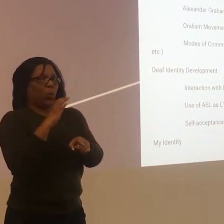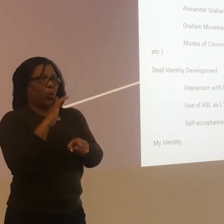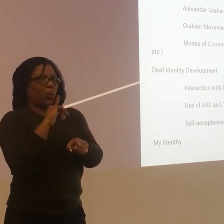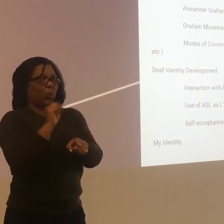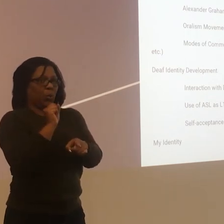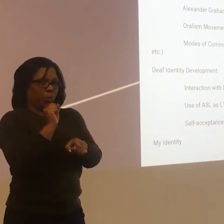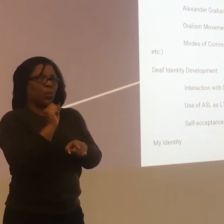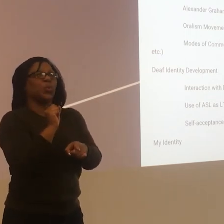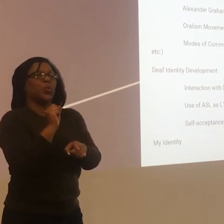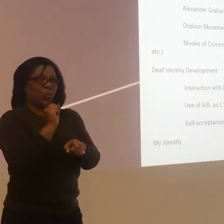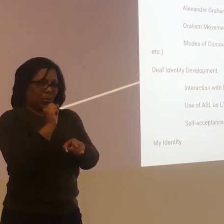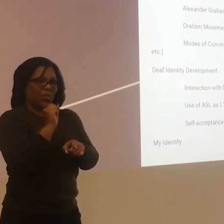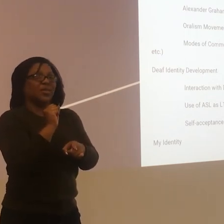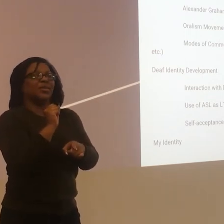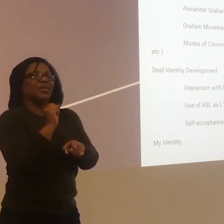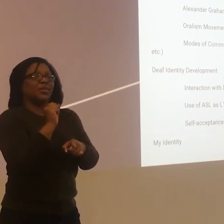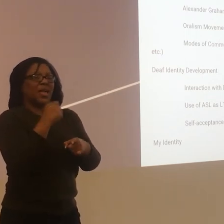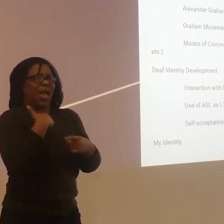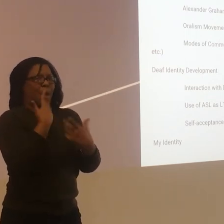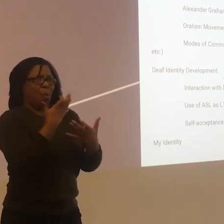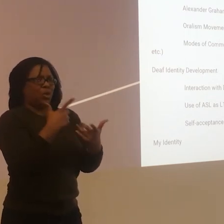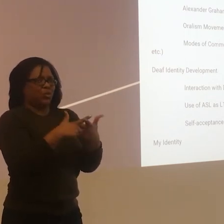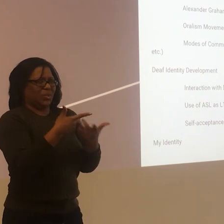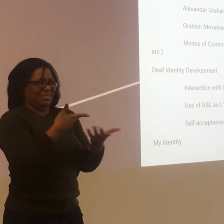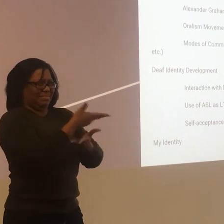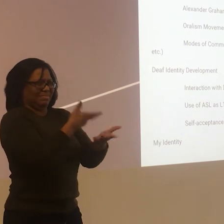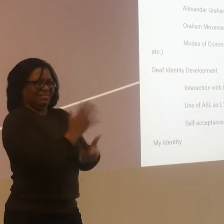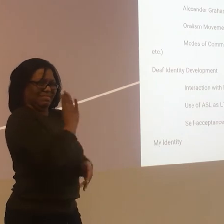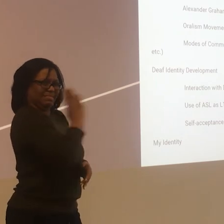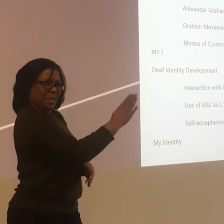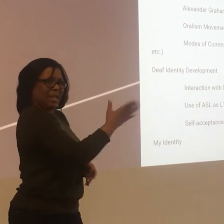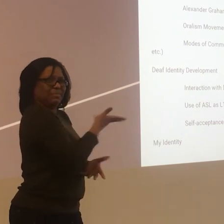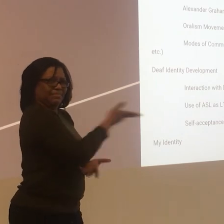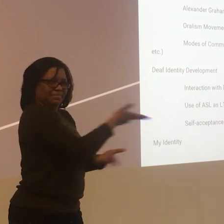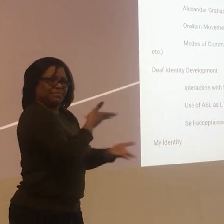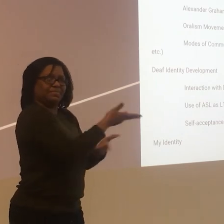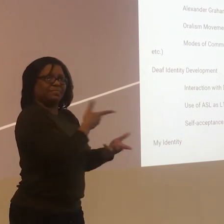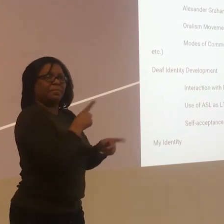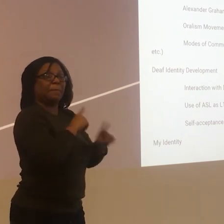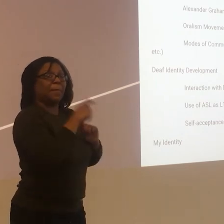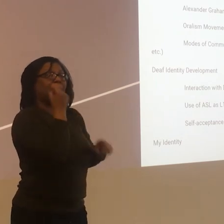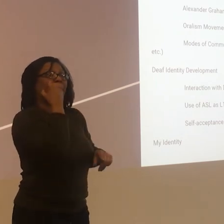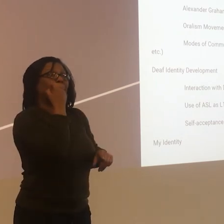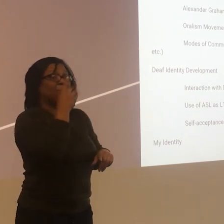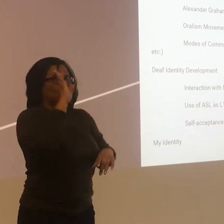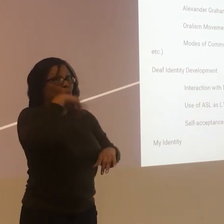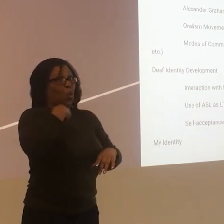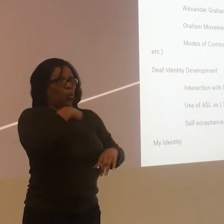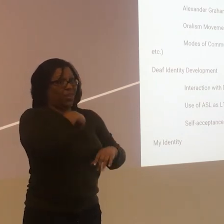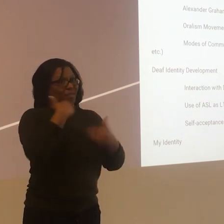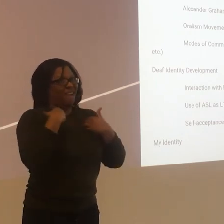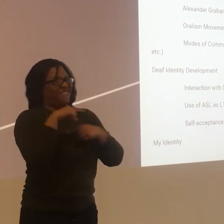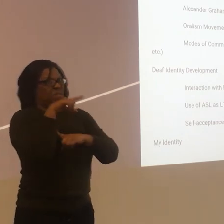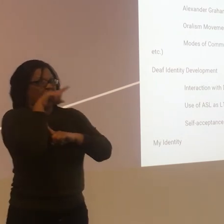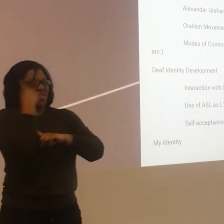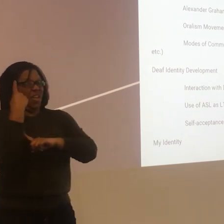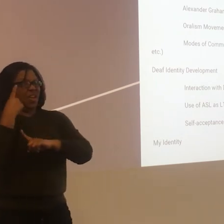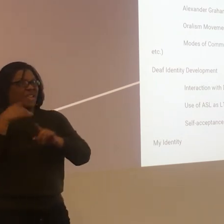And I just wanted to know if there, because we have African American vernacular English. And there are things that I will say to other black people in